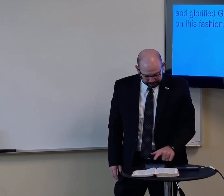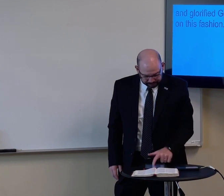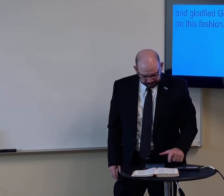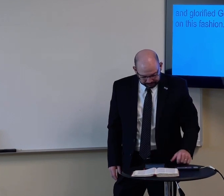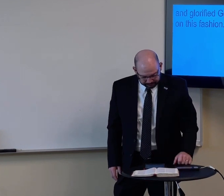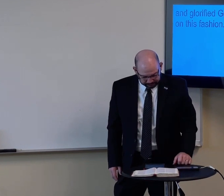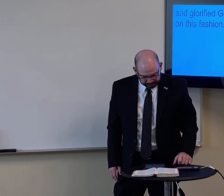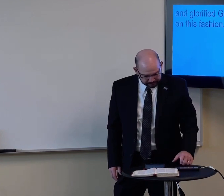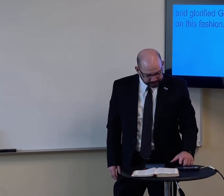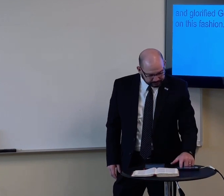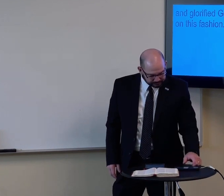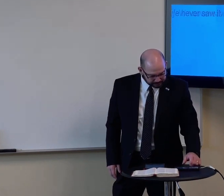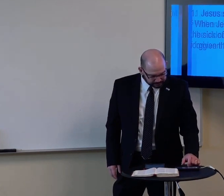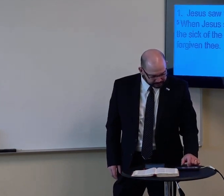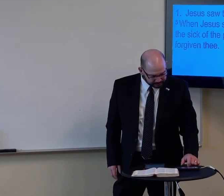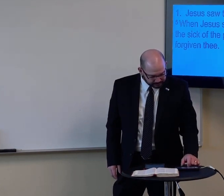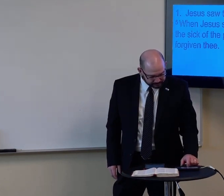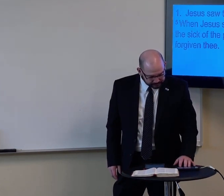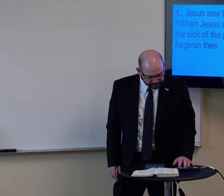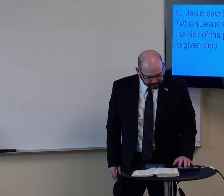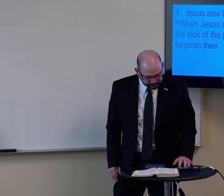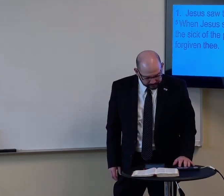And it shows us that sin is a sickness.